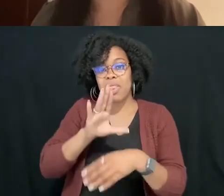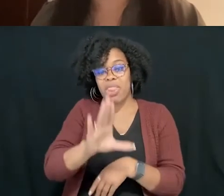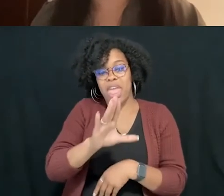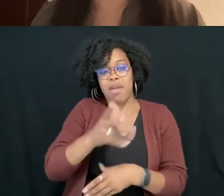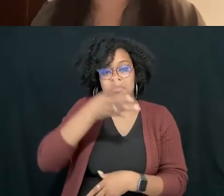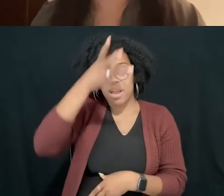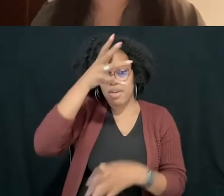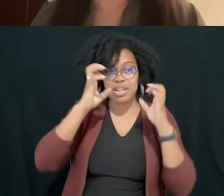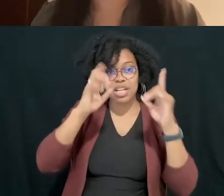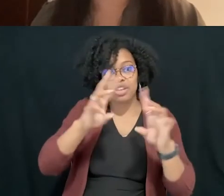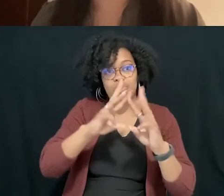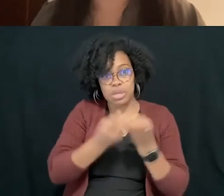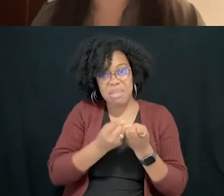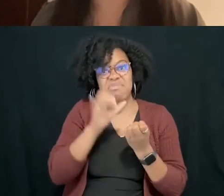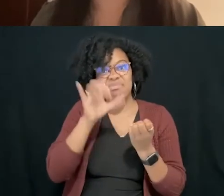that's how our book has been used by educators.